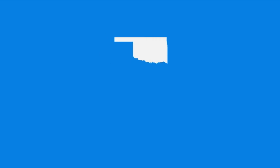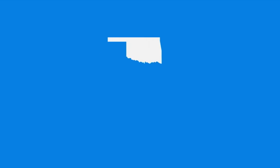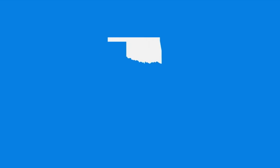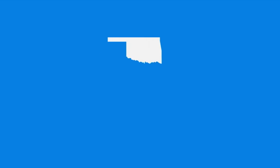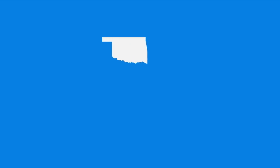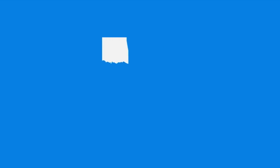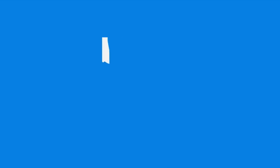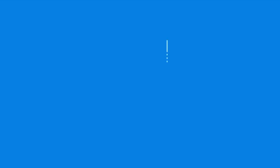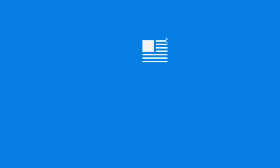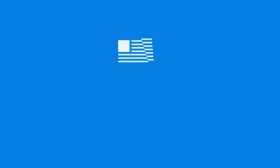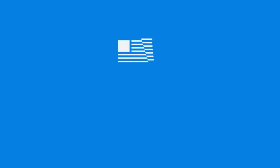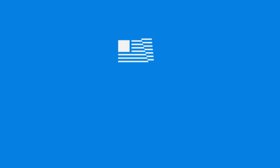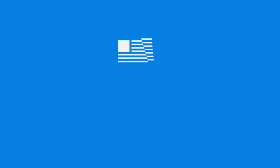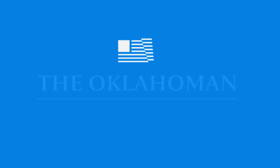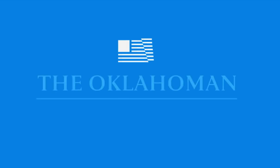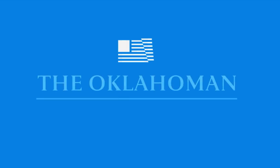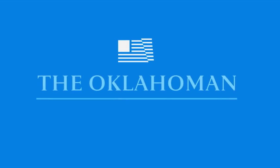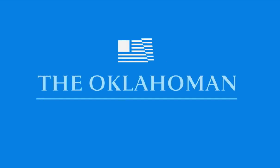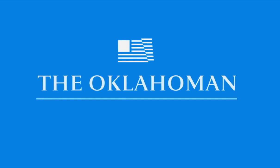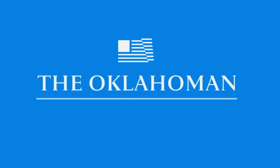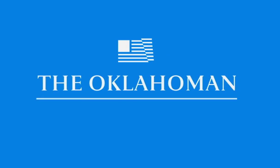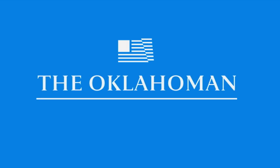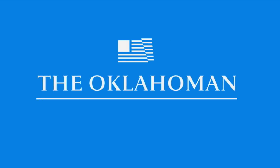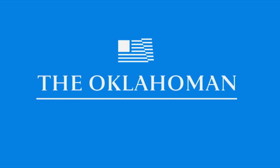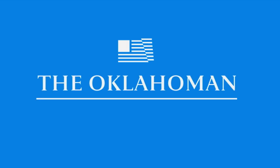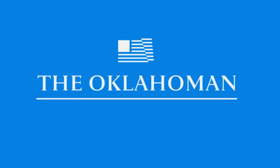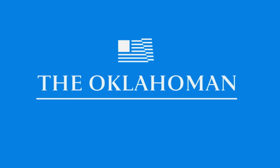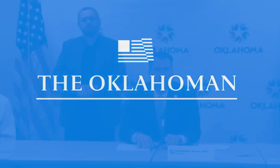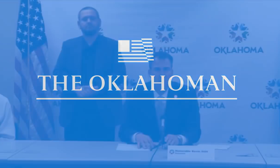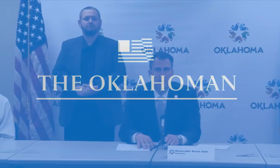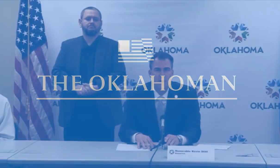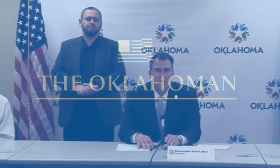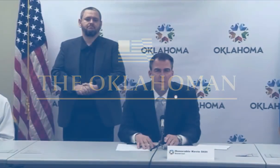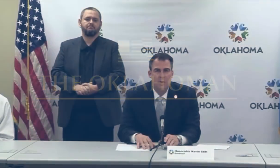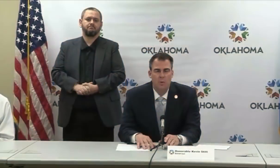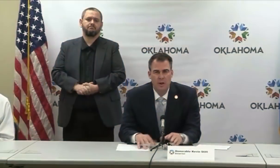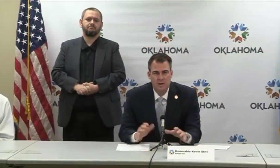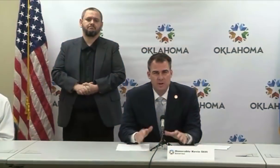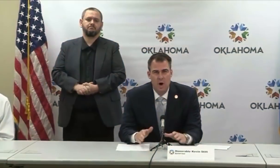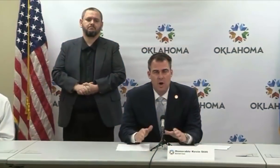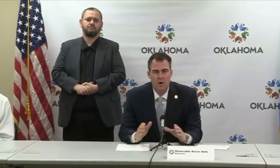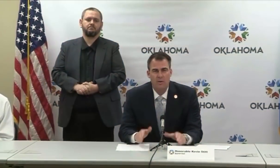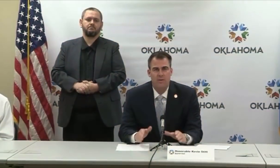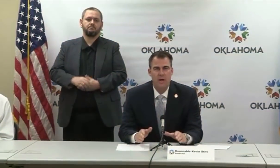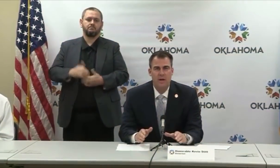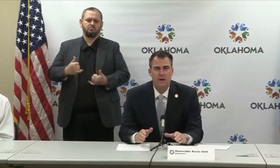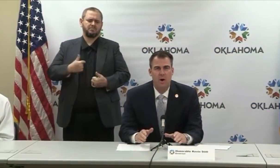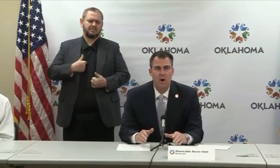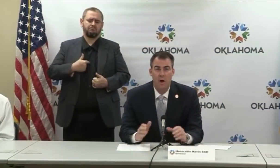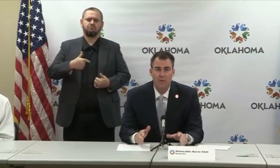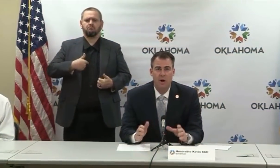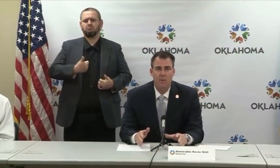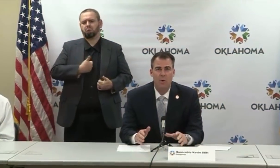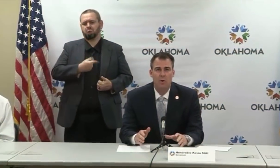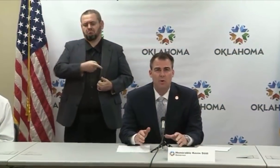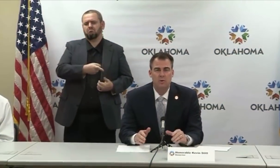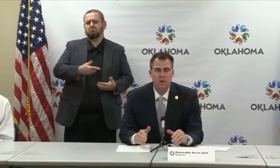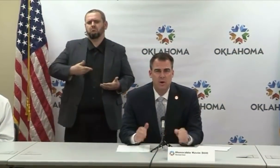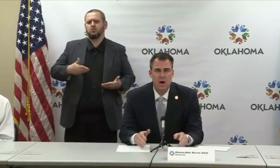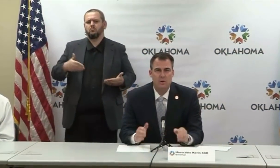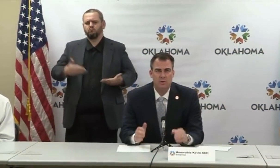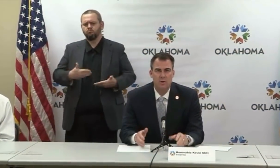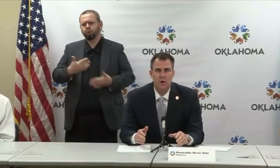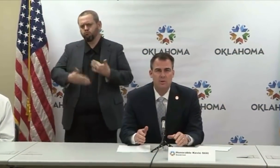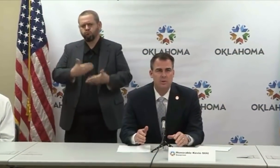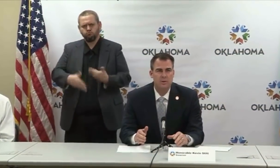Thanks for joining us today. I wanted to start first and really just honor and thank our health care workers,